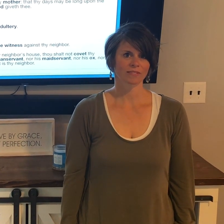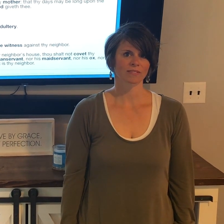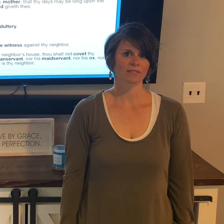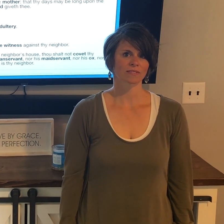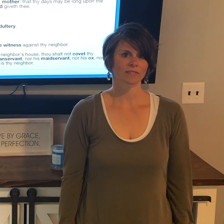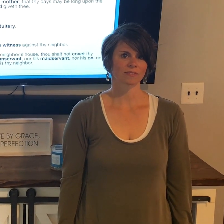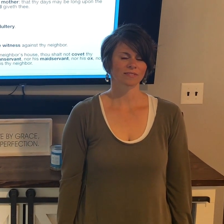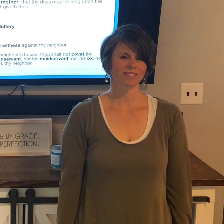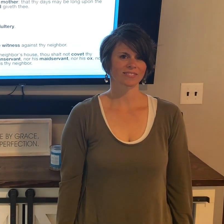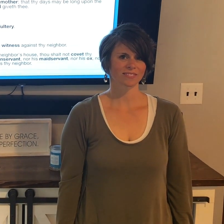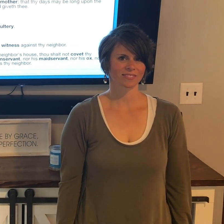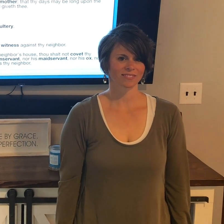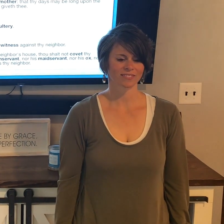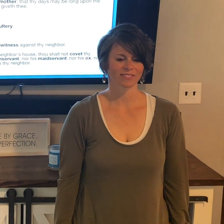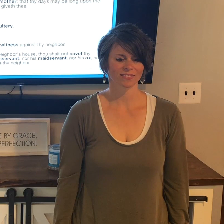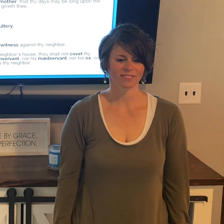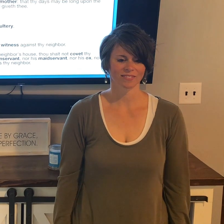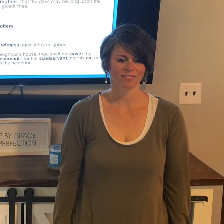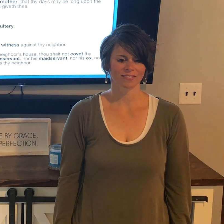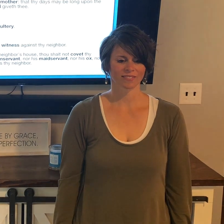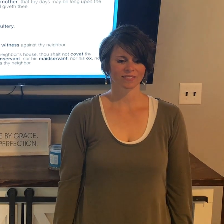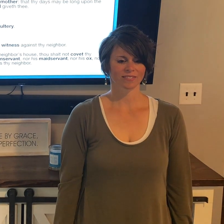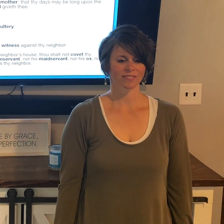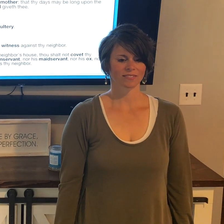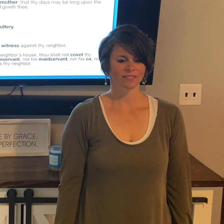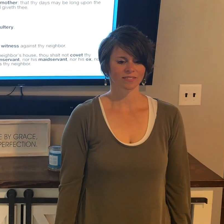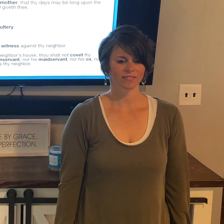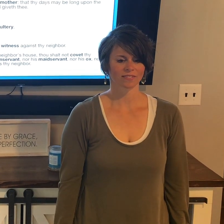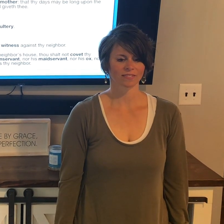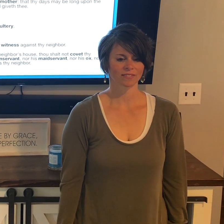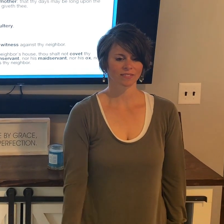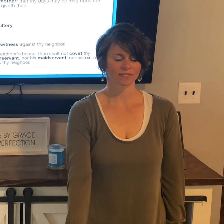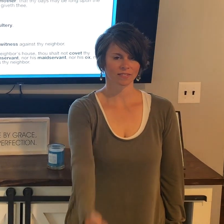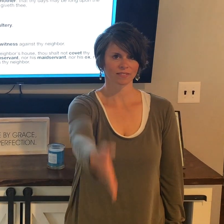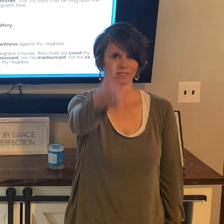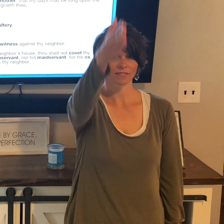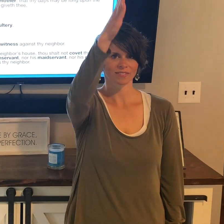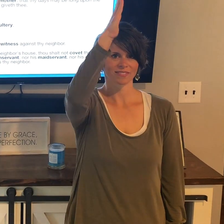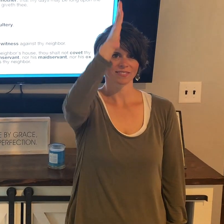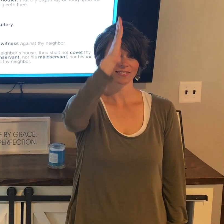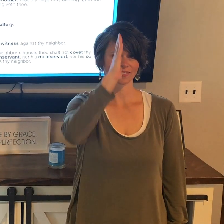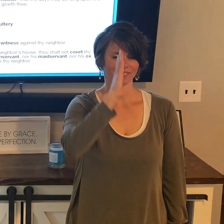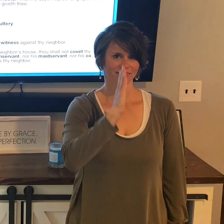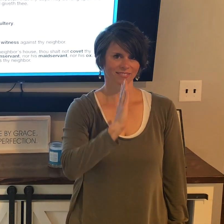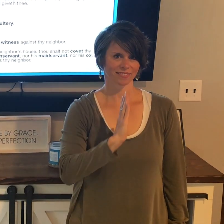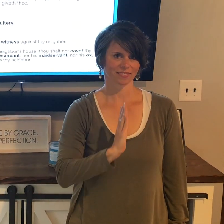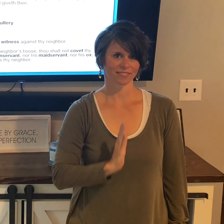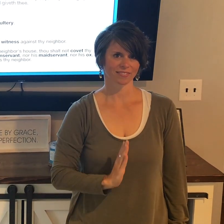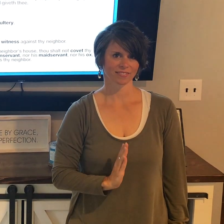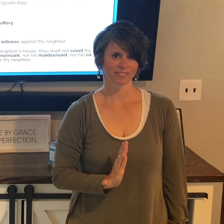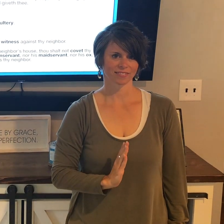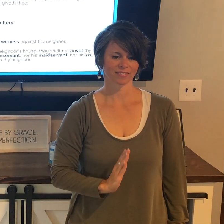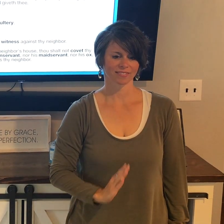known upon the land, which the Lord thy God giveth thee.